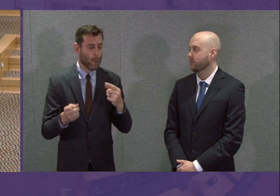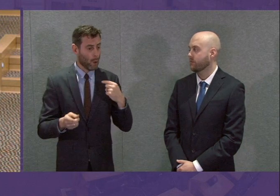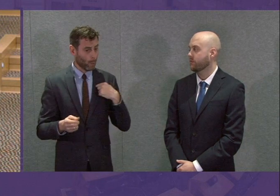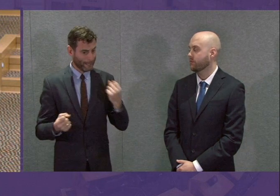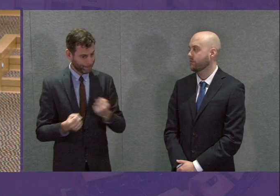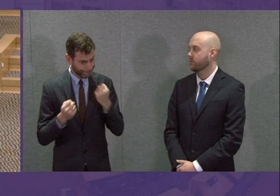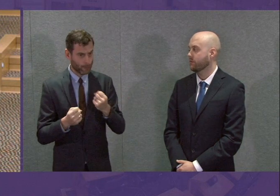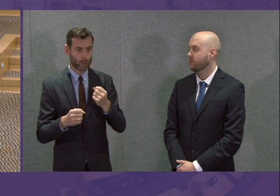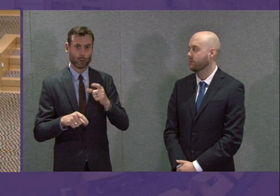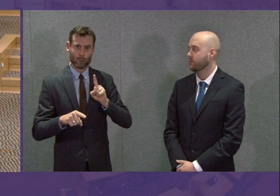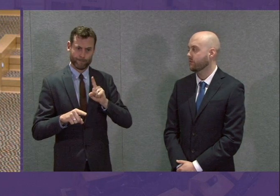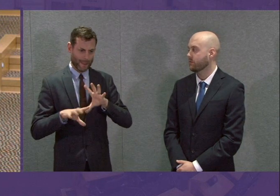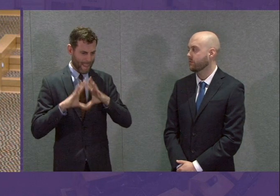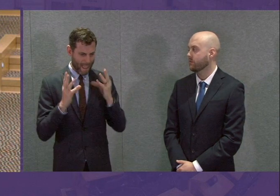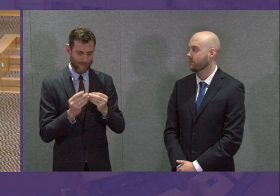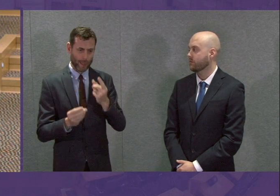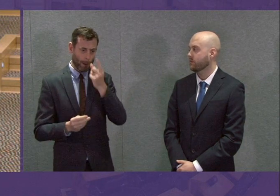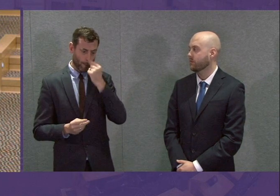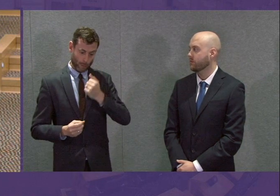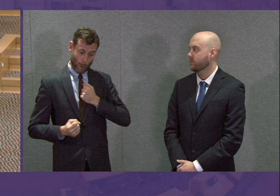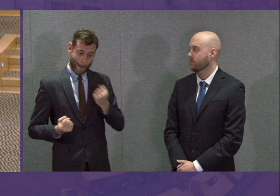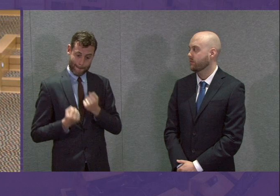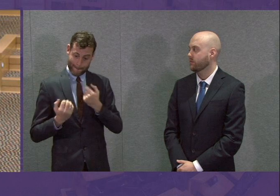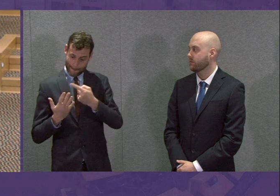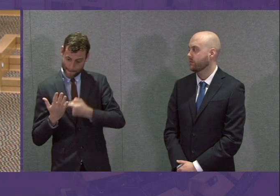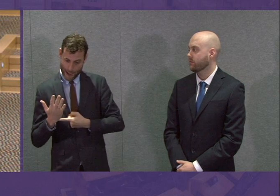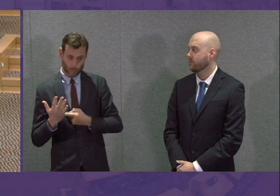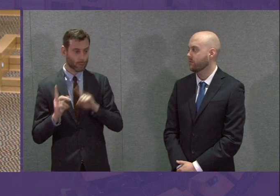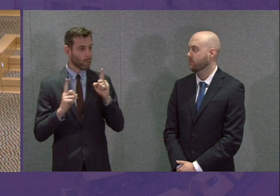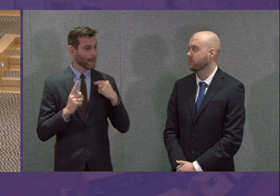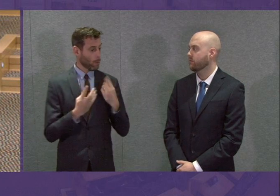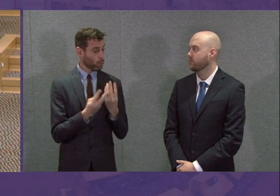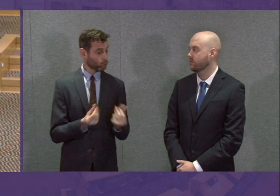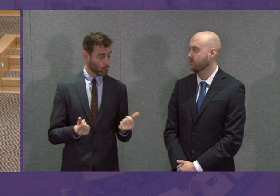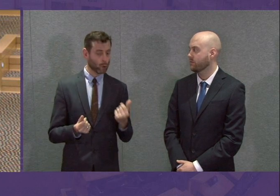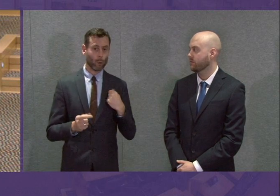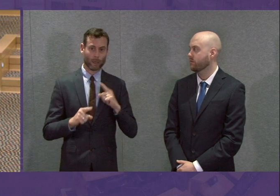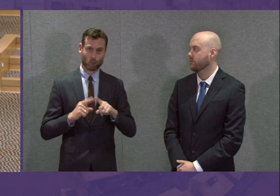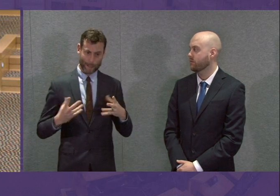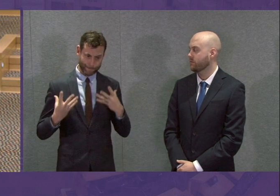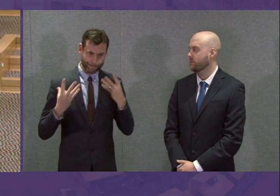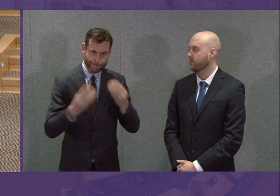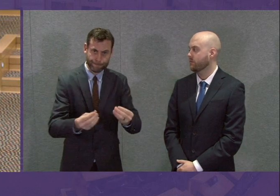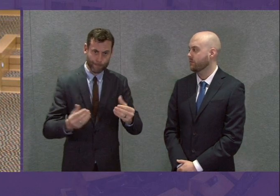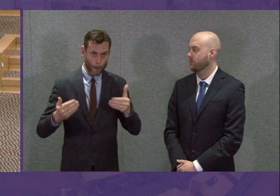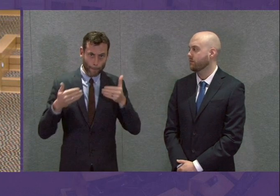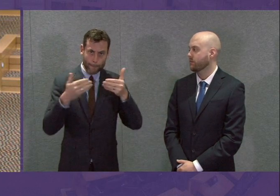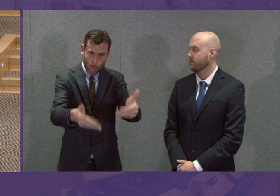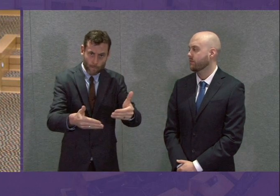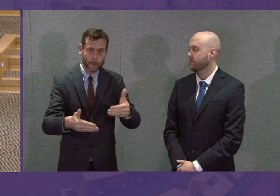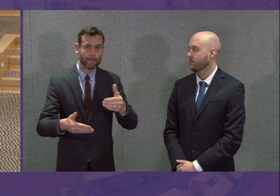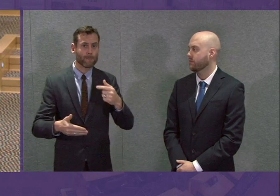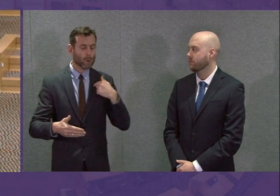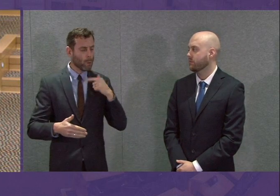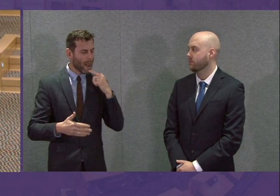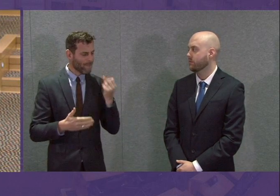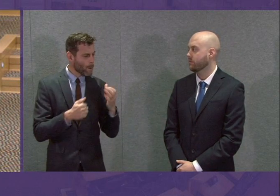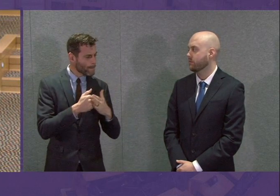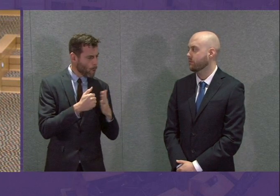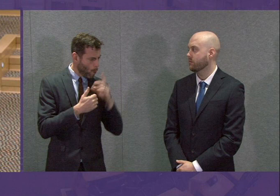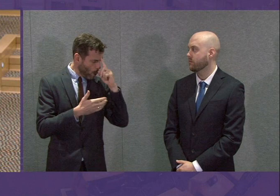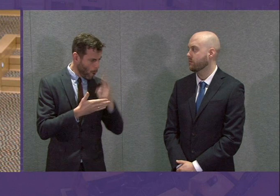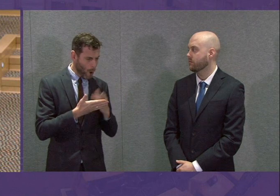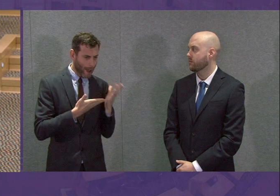we can within our own powers and resources. We have already set out a lot of initiatives and there will be more to come from us, but there undoubtedly